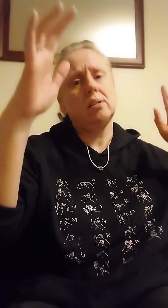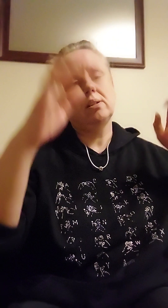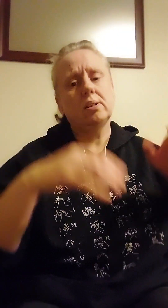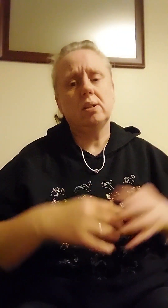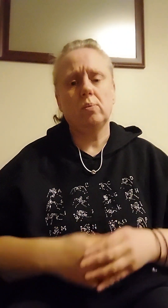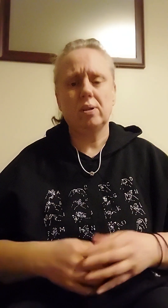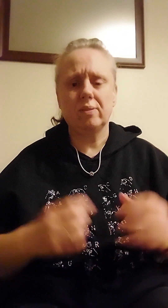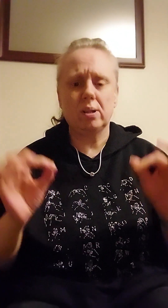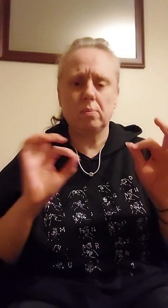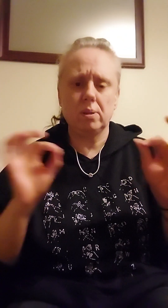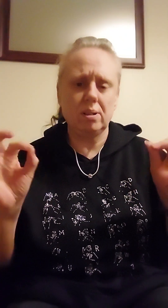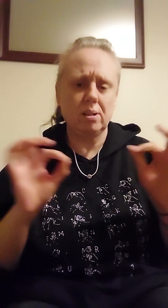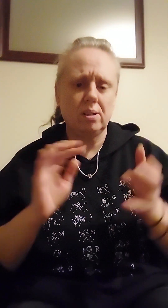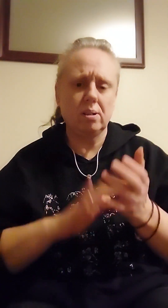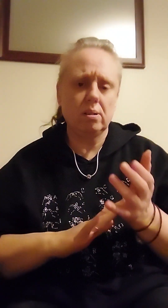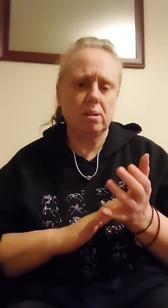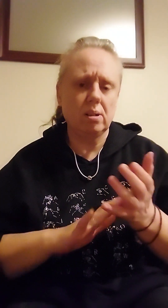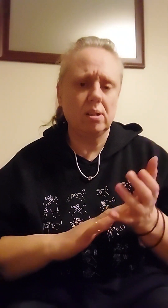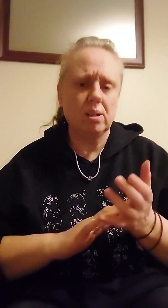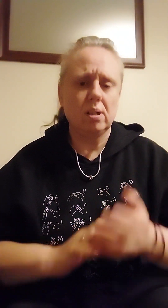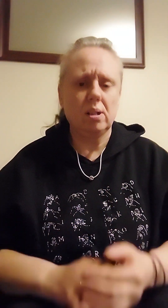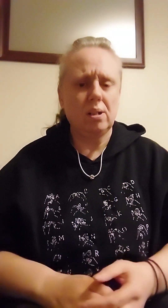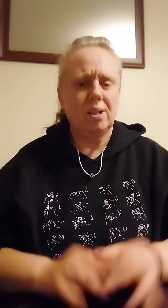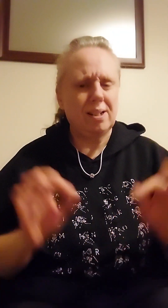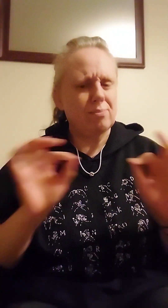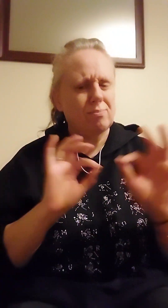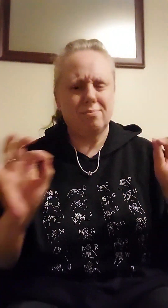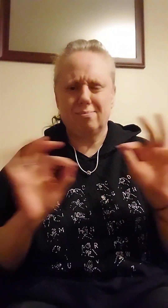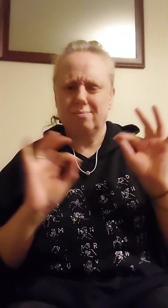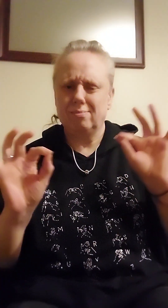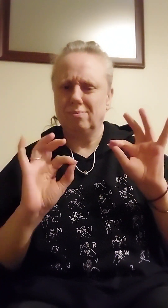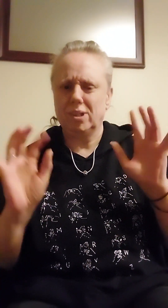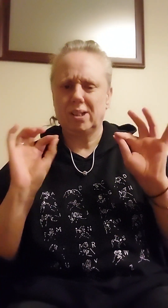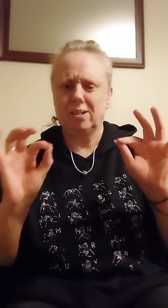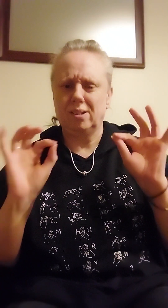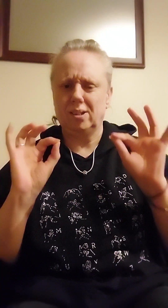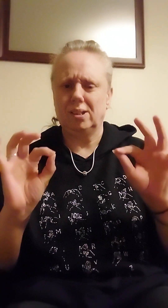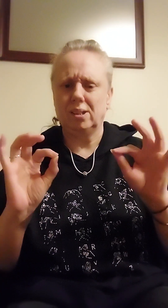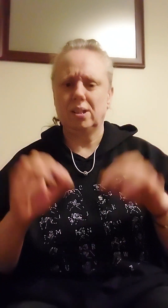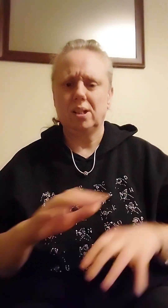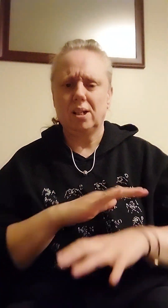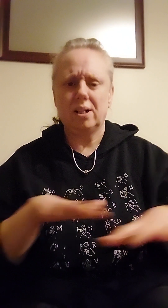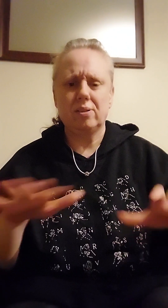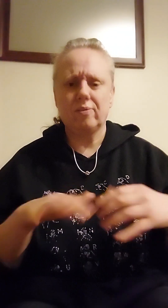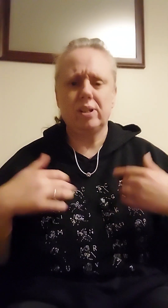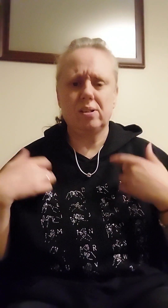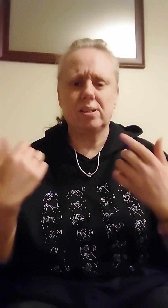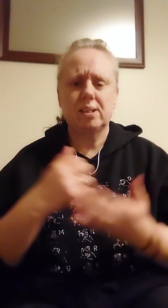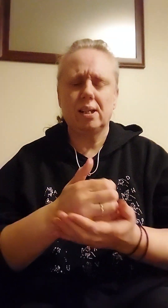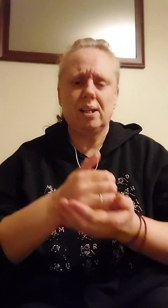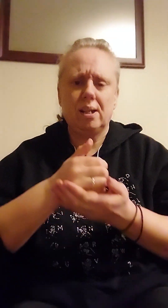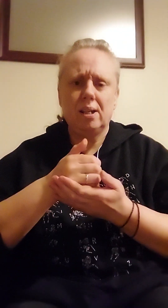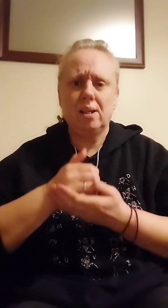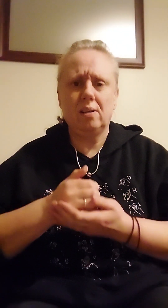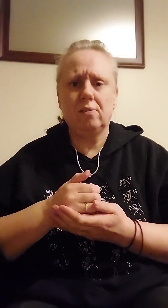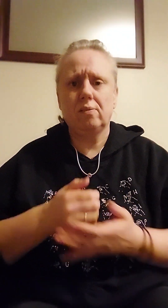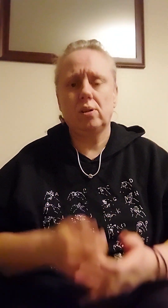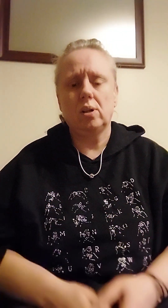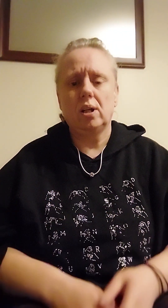without meaning It's not okay It's I don't feel safe I